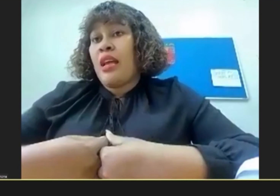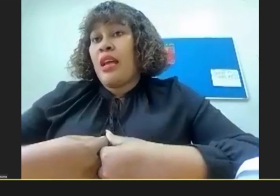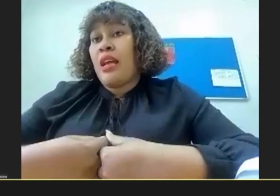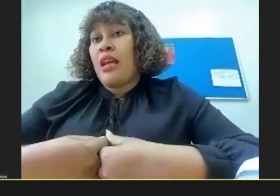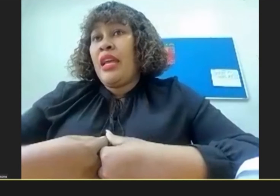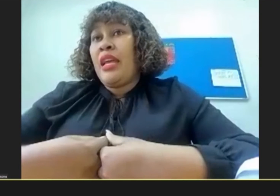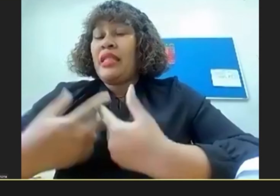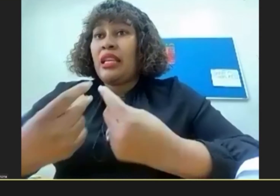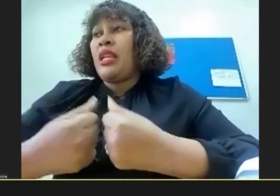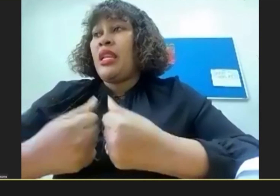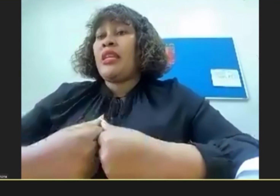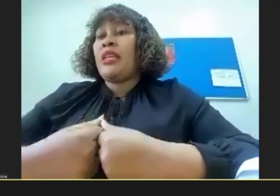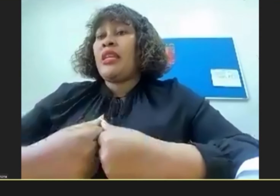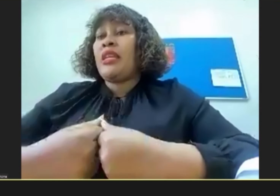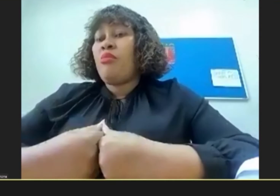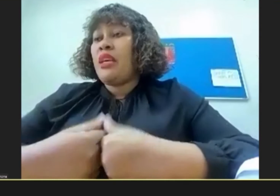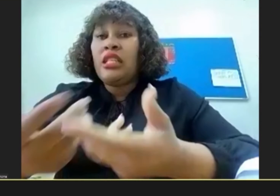that's when I came here They interviewed me